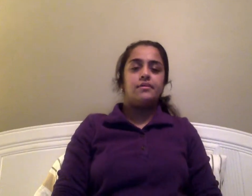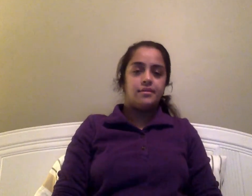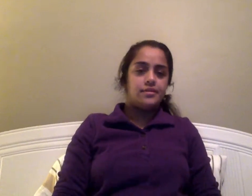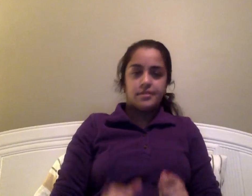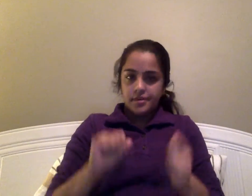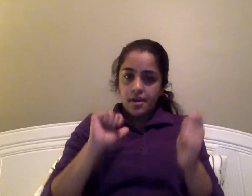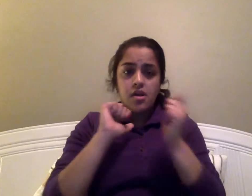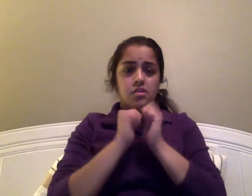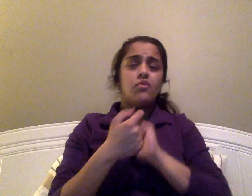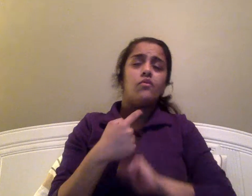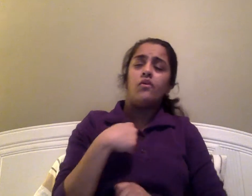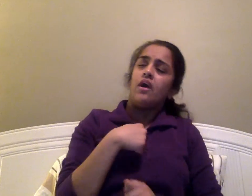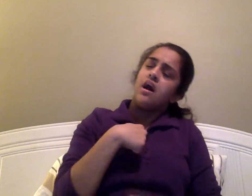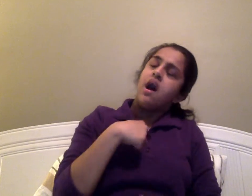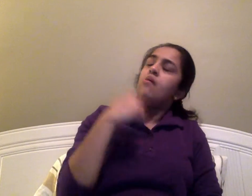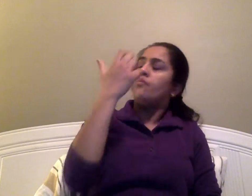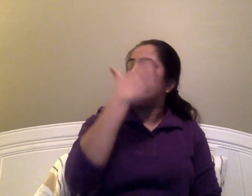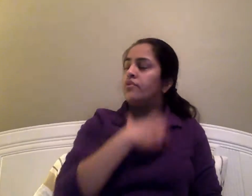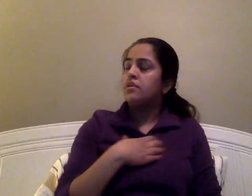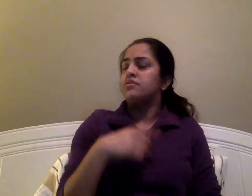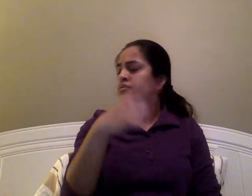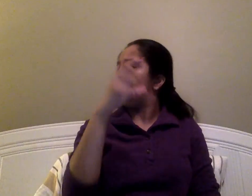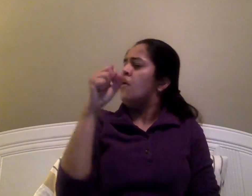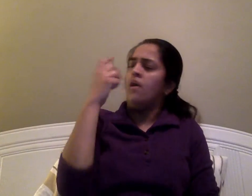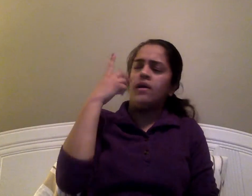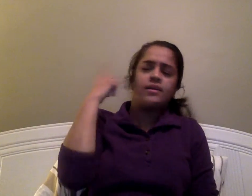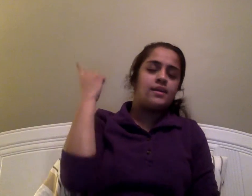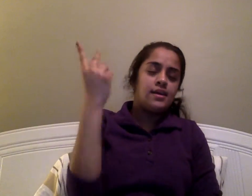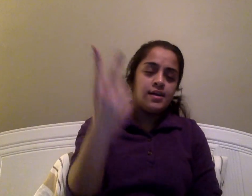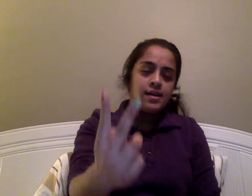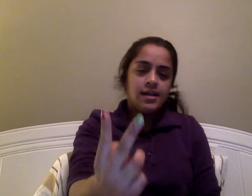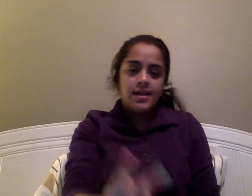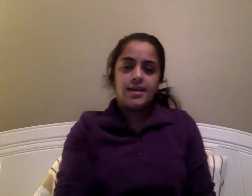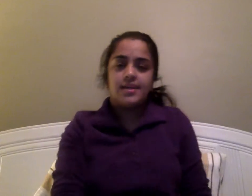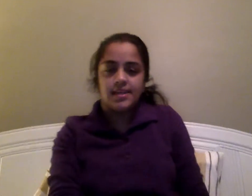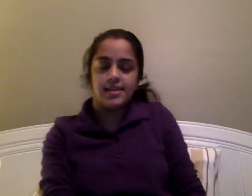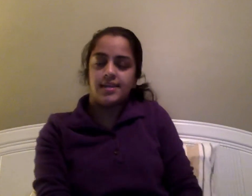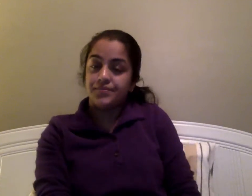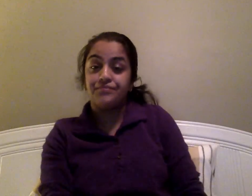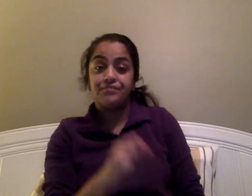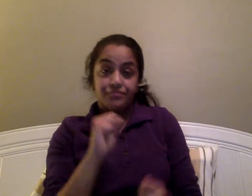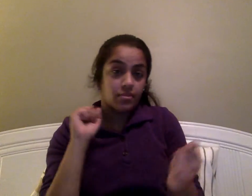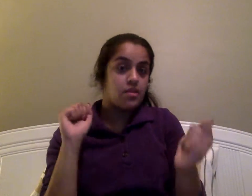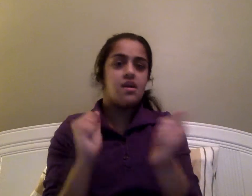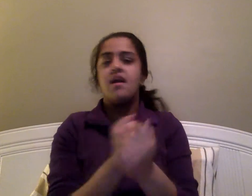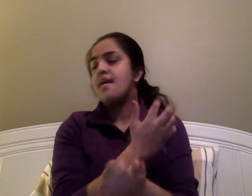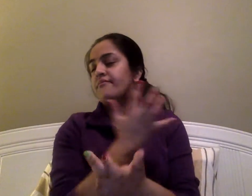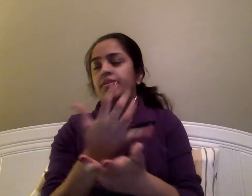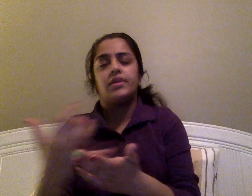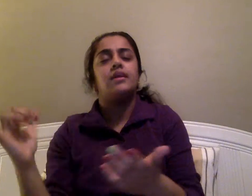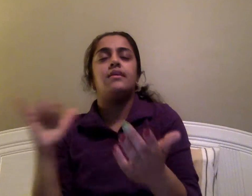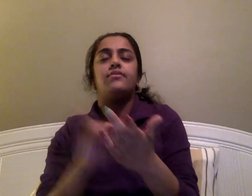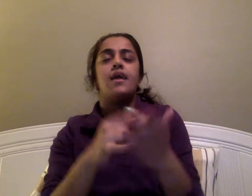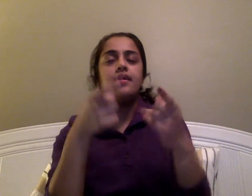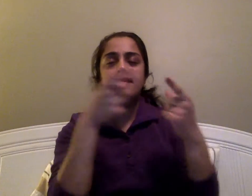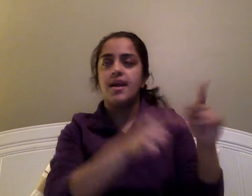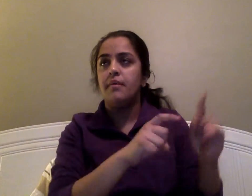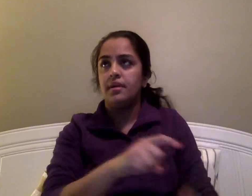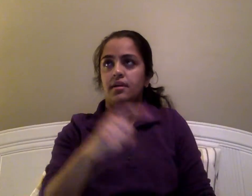oh how I wish you could see, everything that's happening